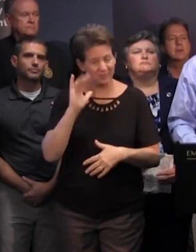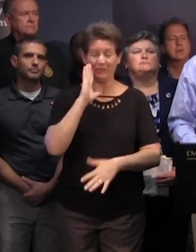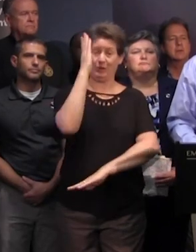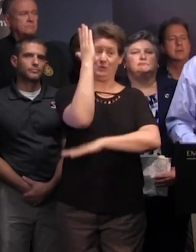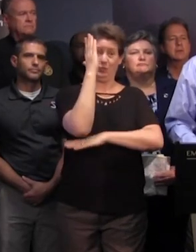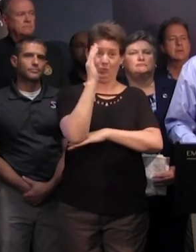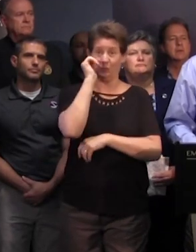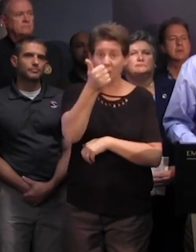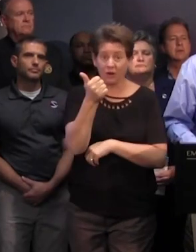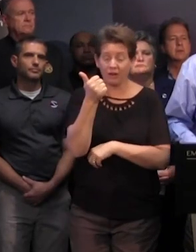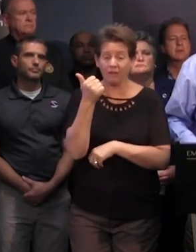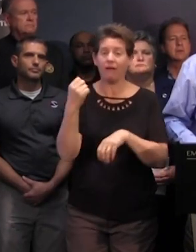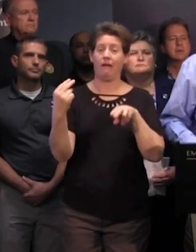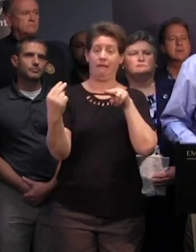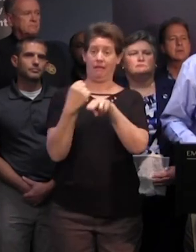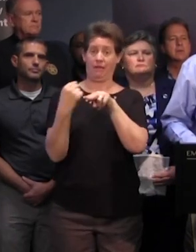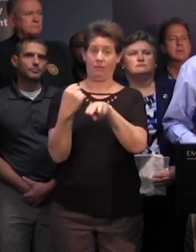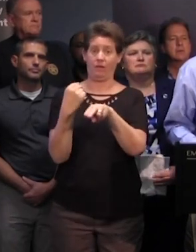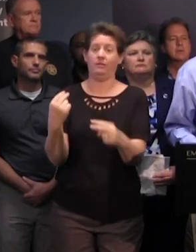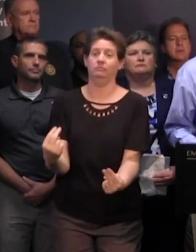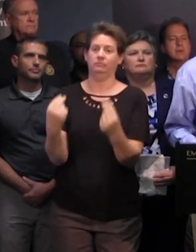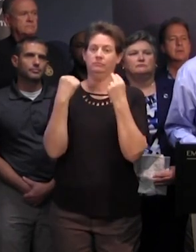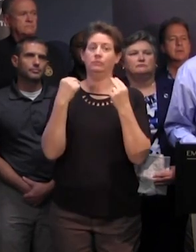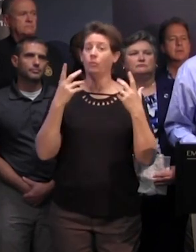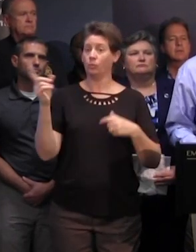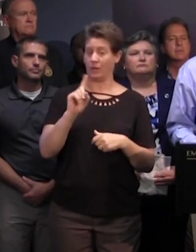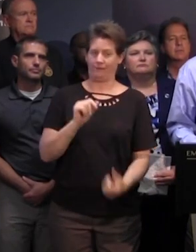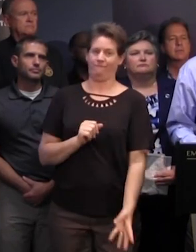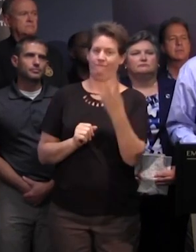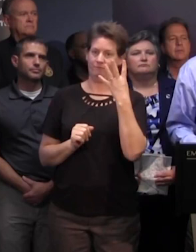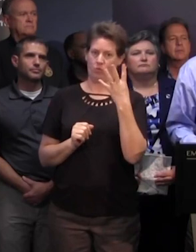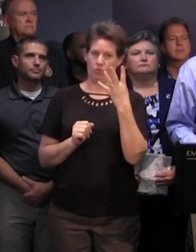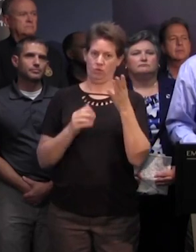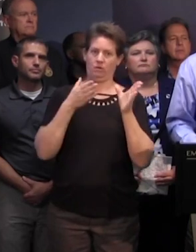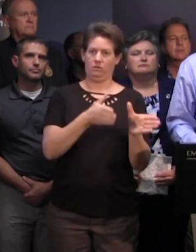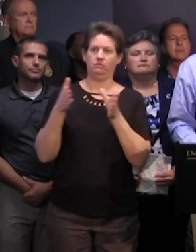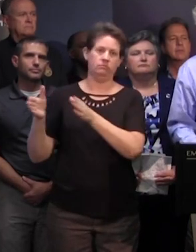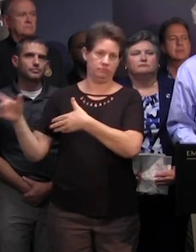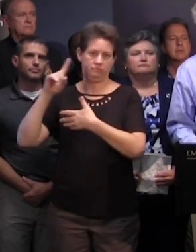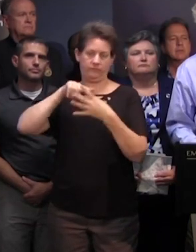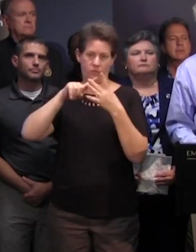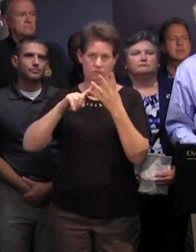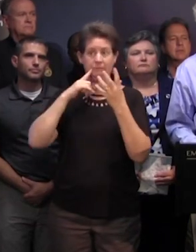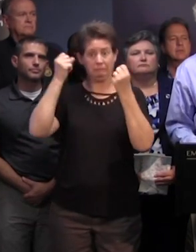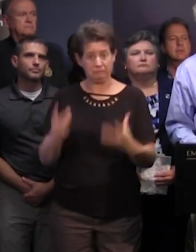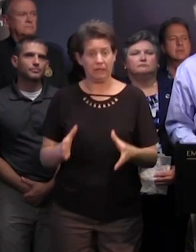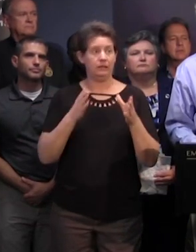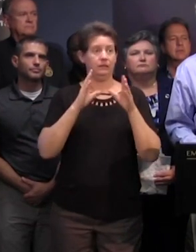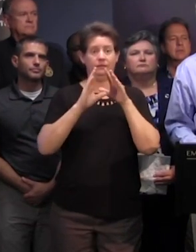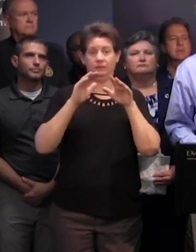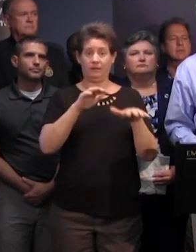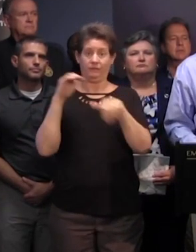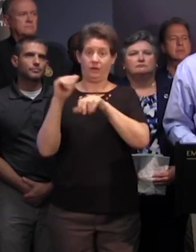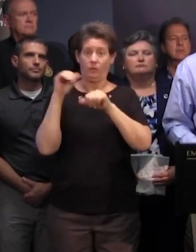tomorrow we're going to reverse the lanes on four big roads leading from the coast there are a lot of evacuation routes